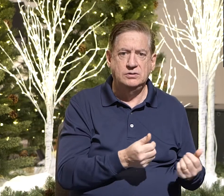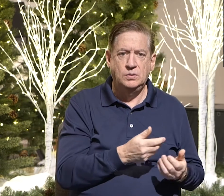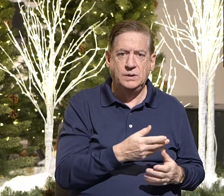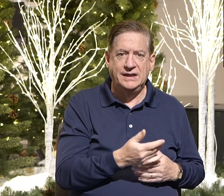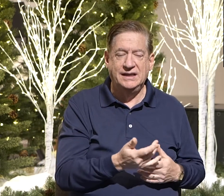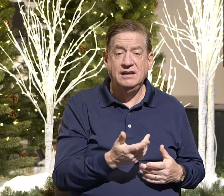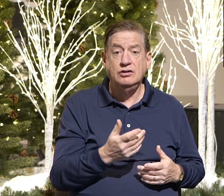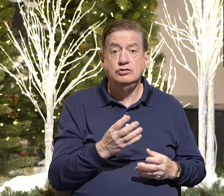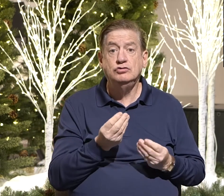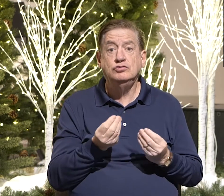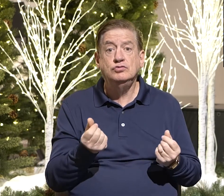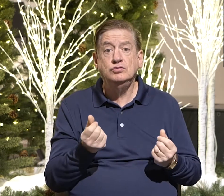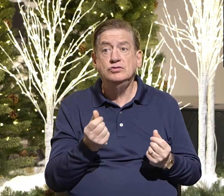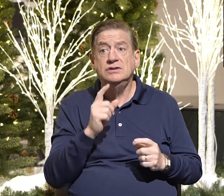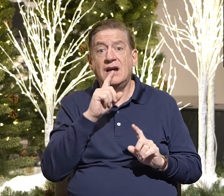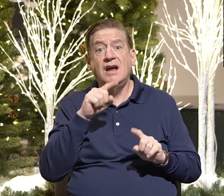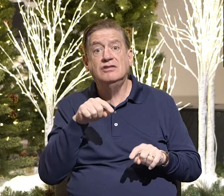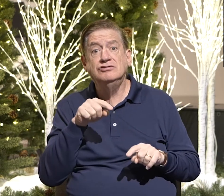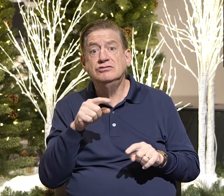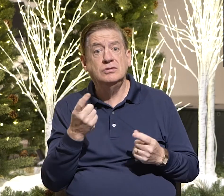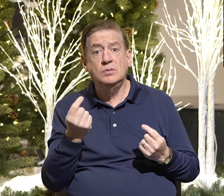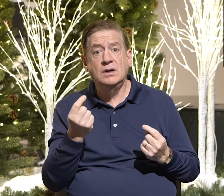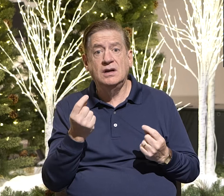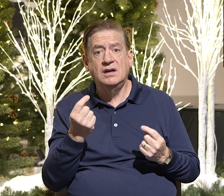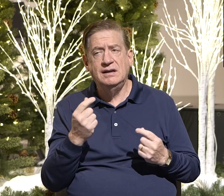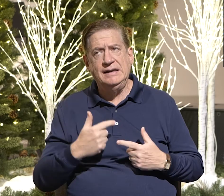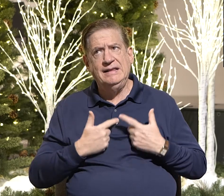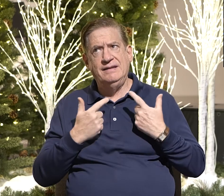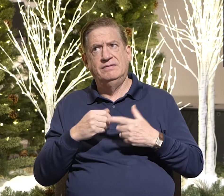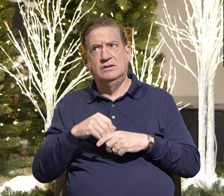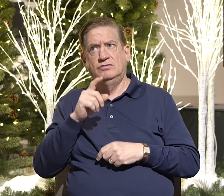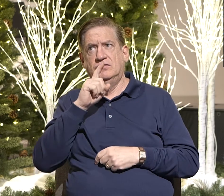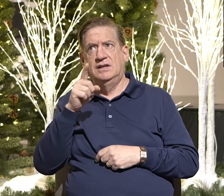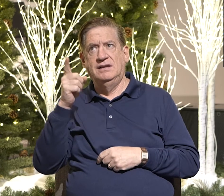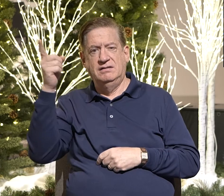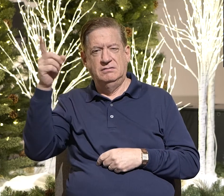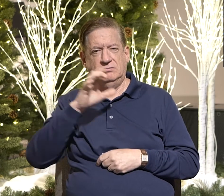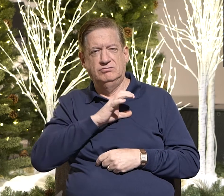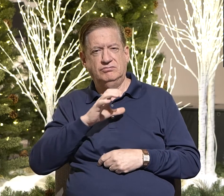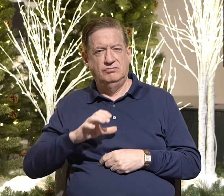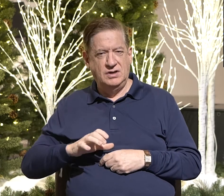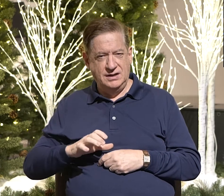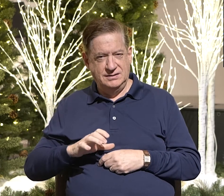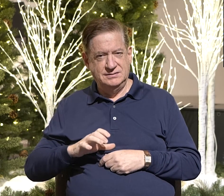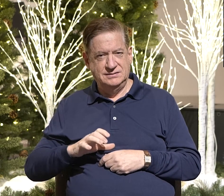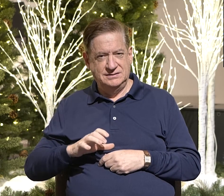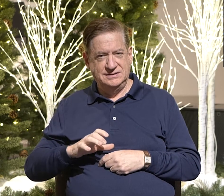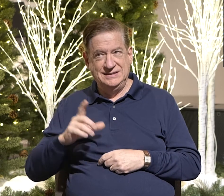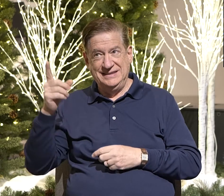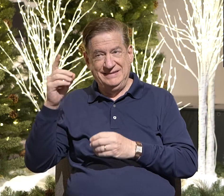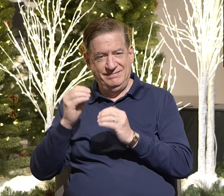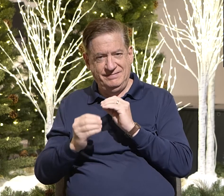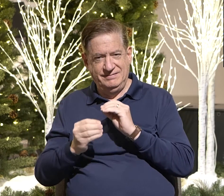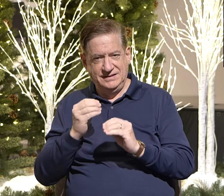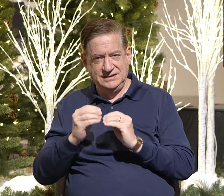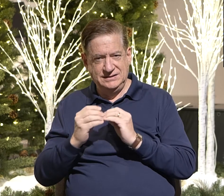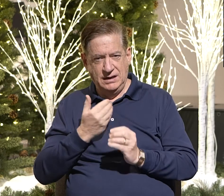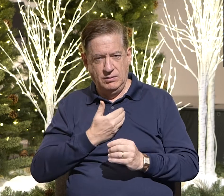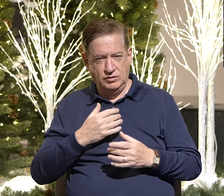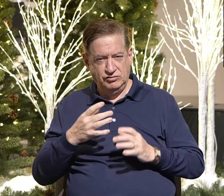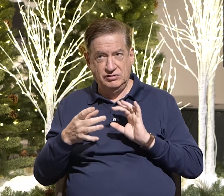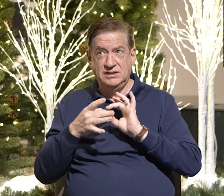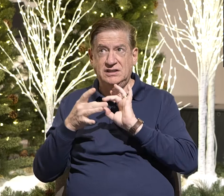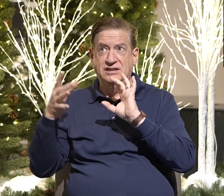The solution is living in the reality that Christ fixed our relationship with God. He